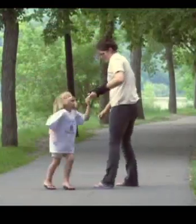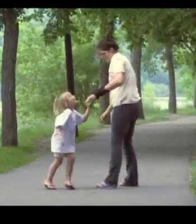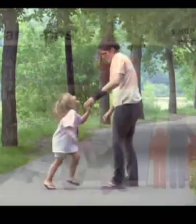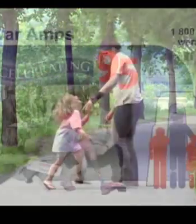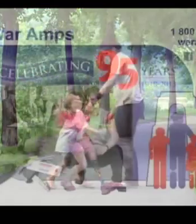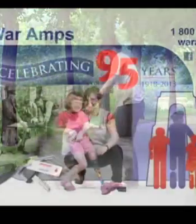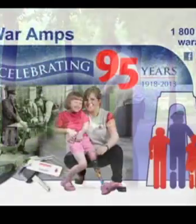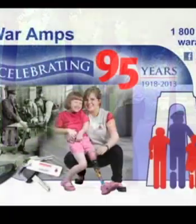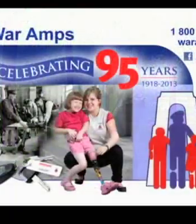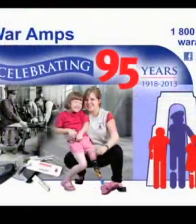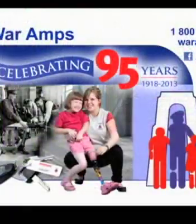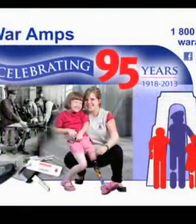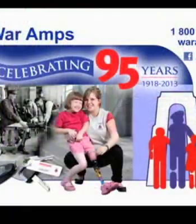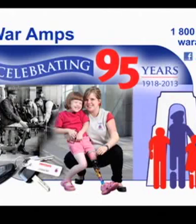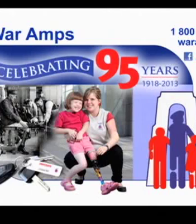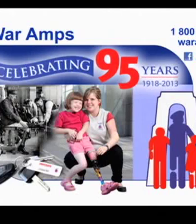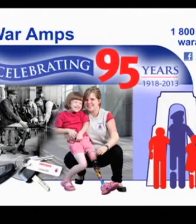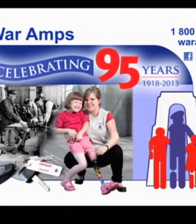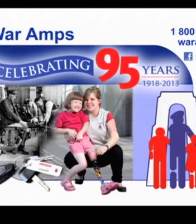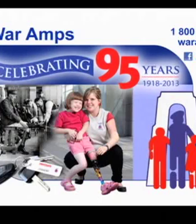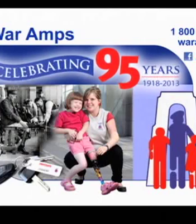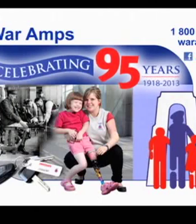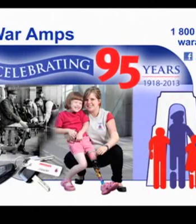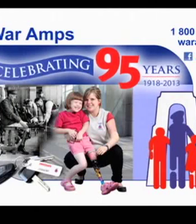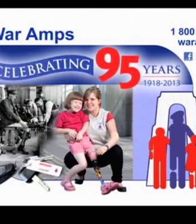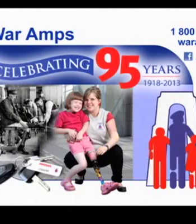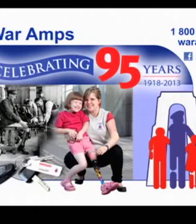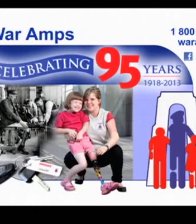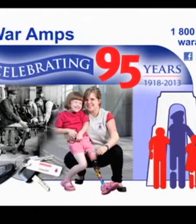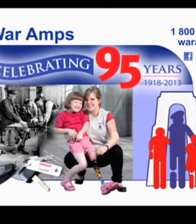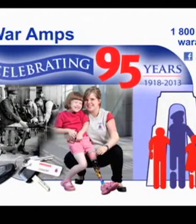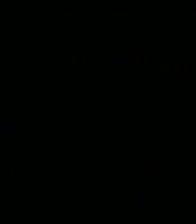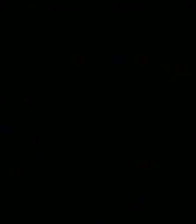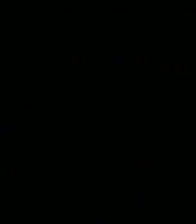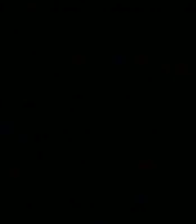carrying on its legacy of amputees helping amputees. Thank you.